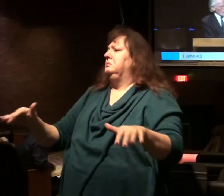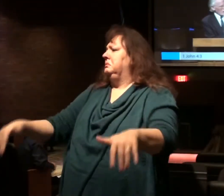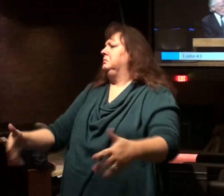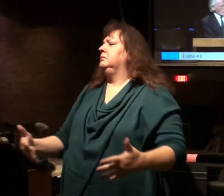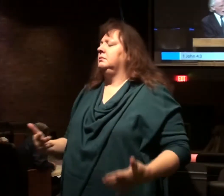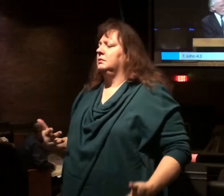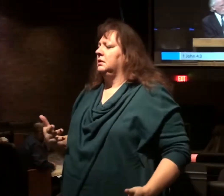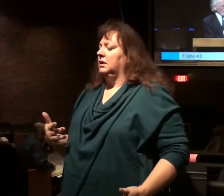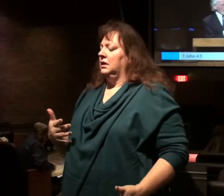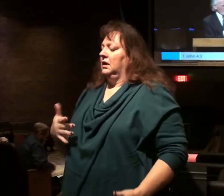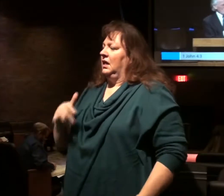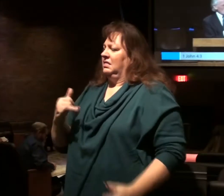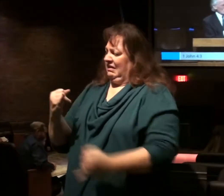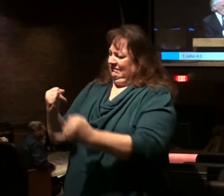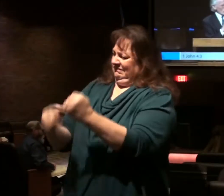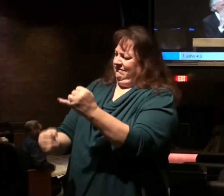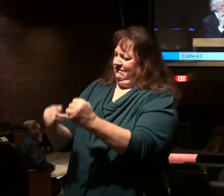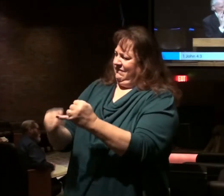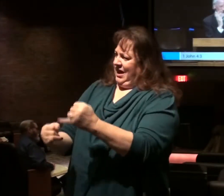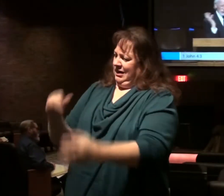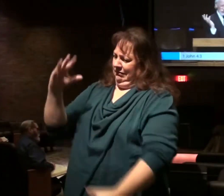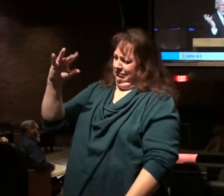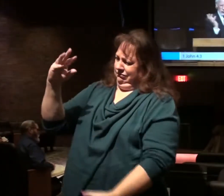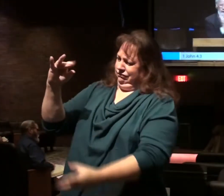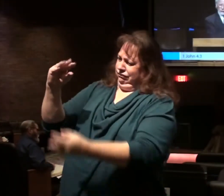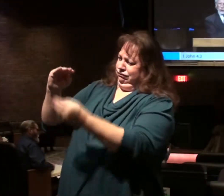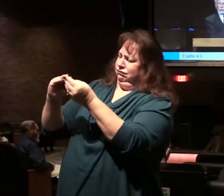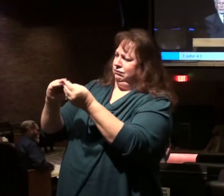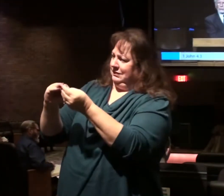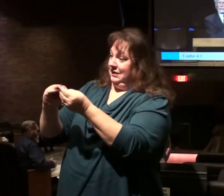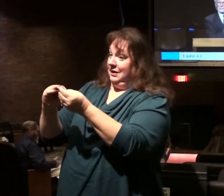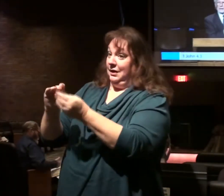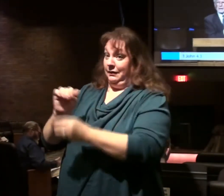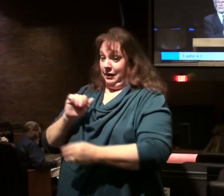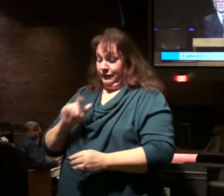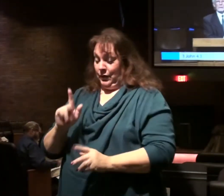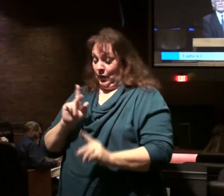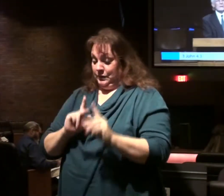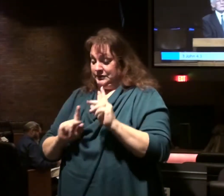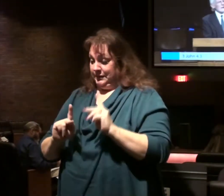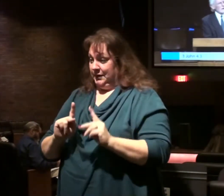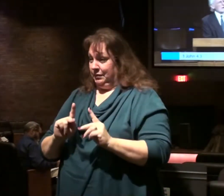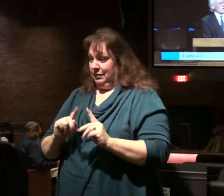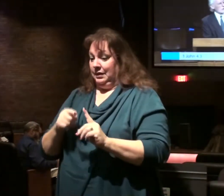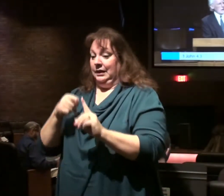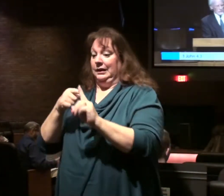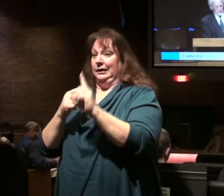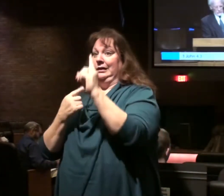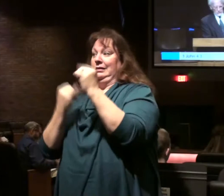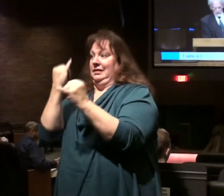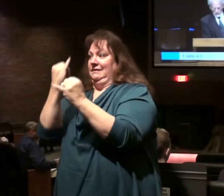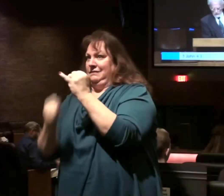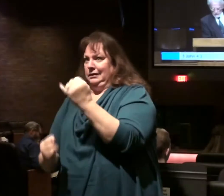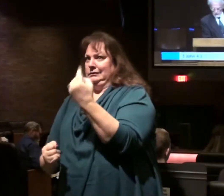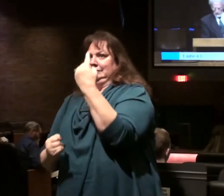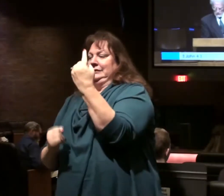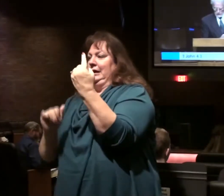But that final culmination of all those in the person of the Antichrist